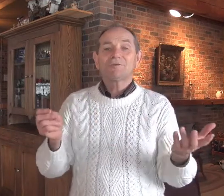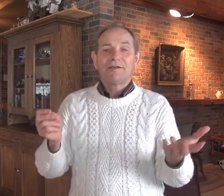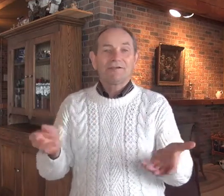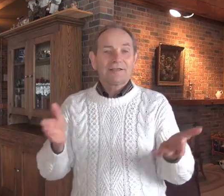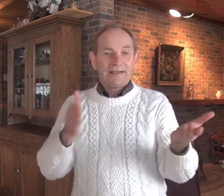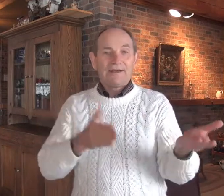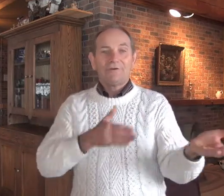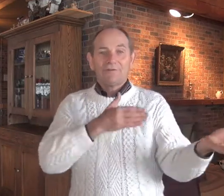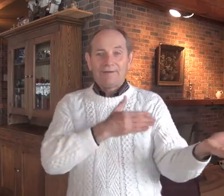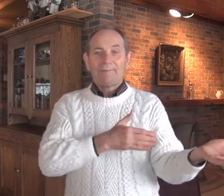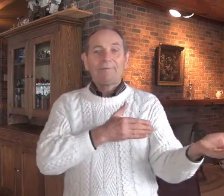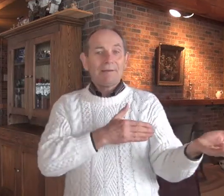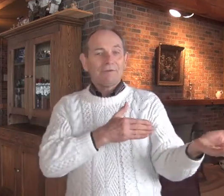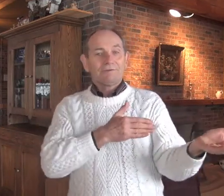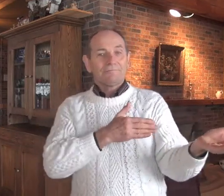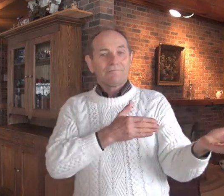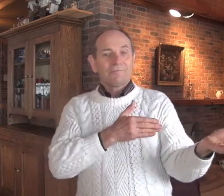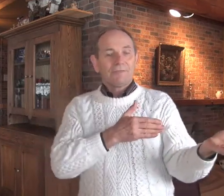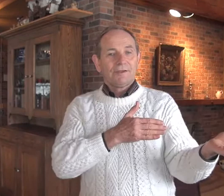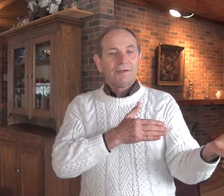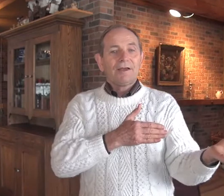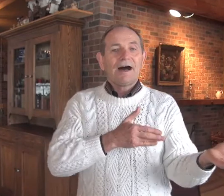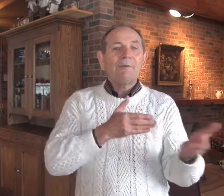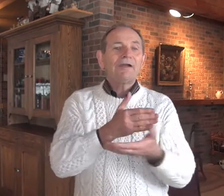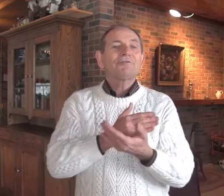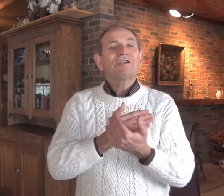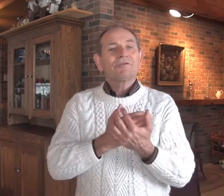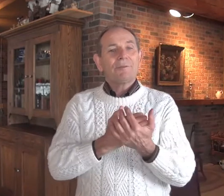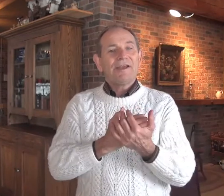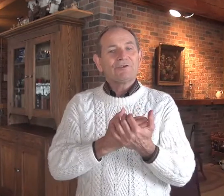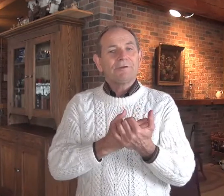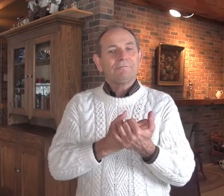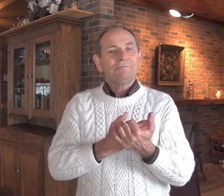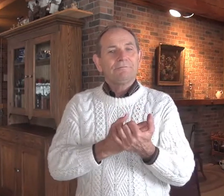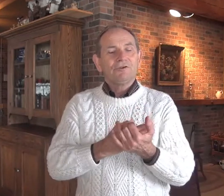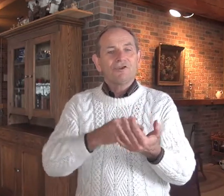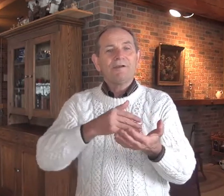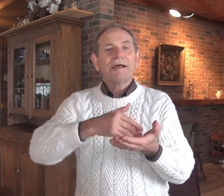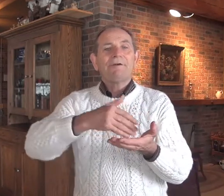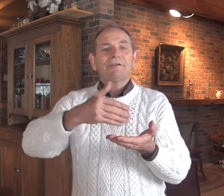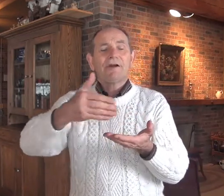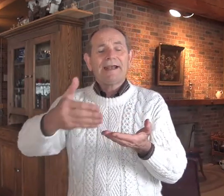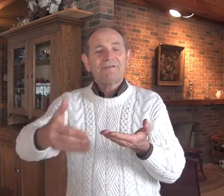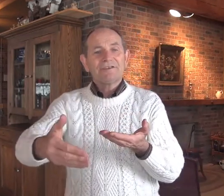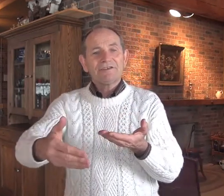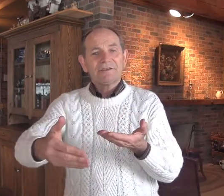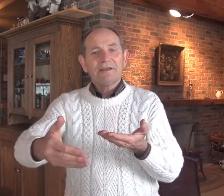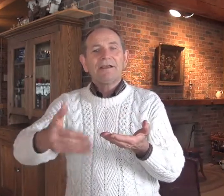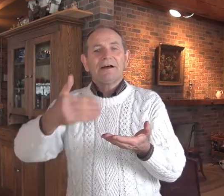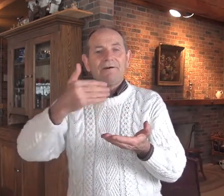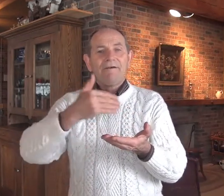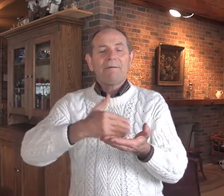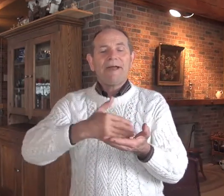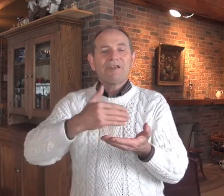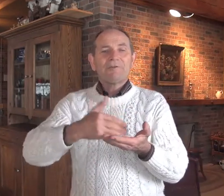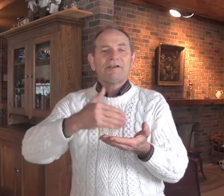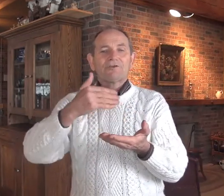skills in your family members. How are we going to transfer the management? Should become some kind of a system of how that management gets